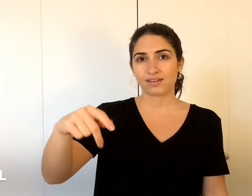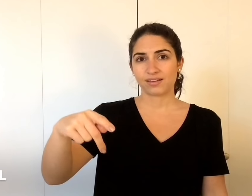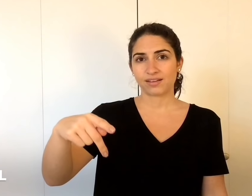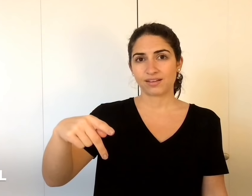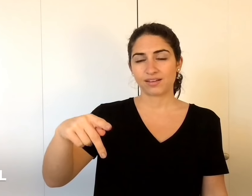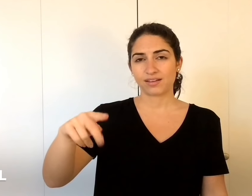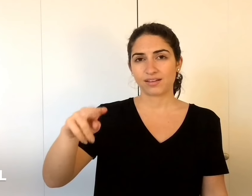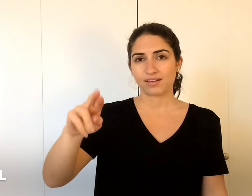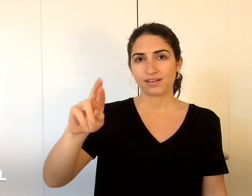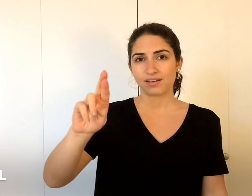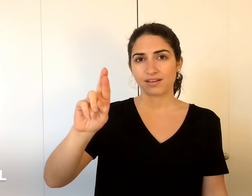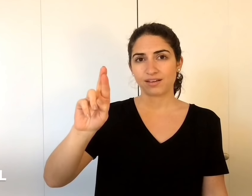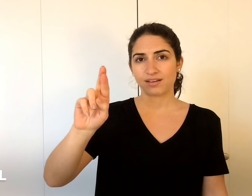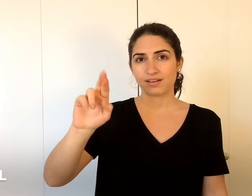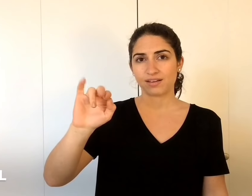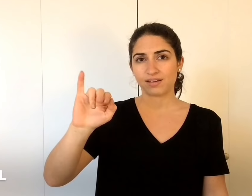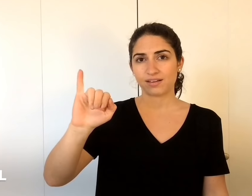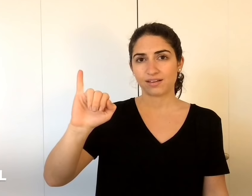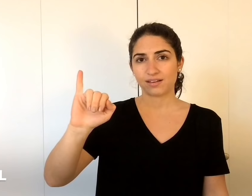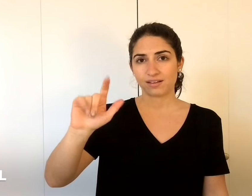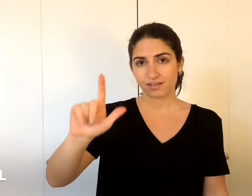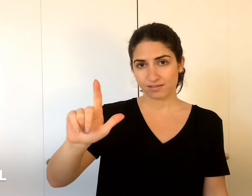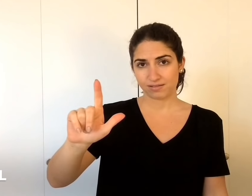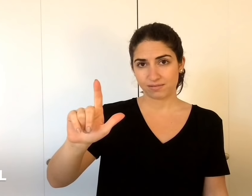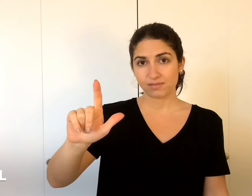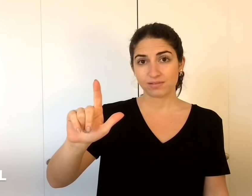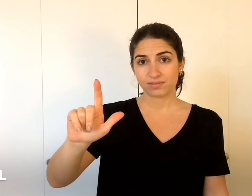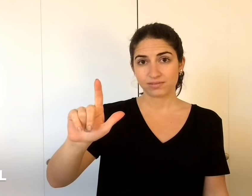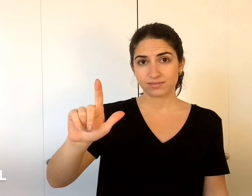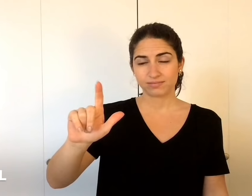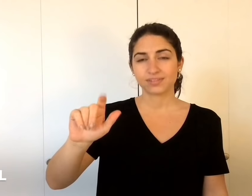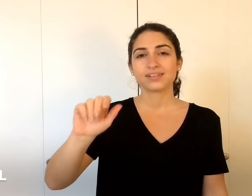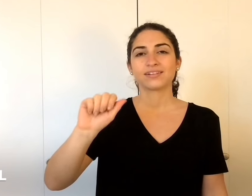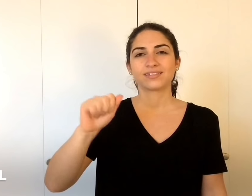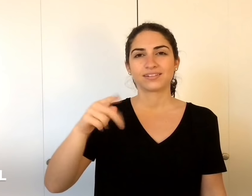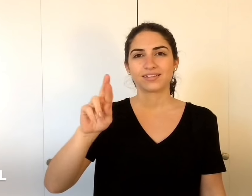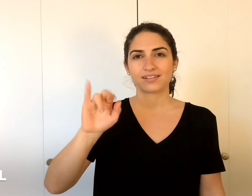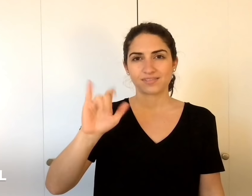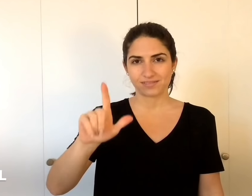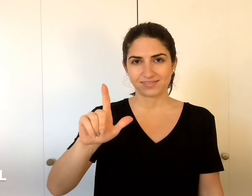A-P-R-I-L. April.